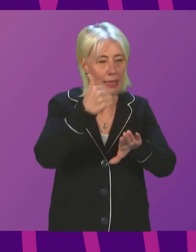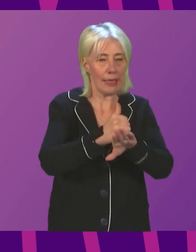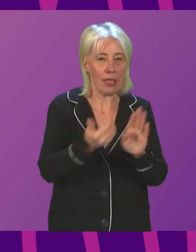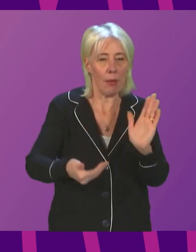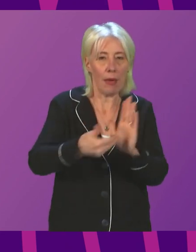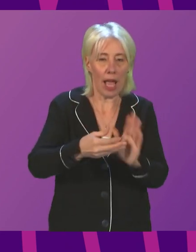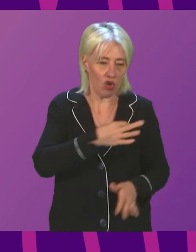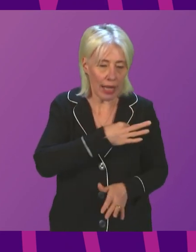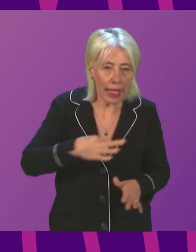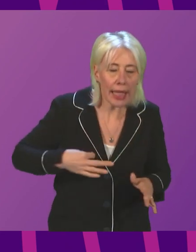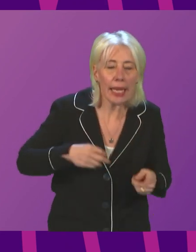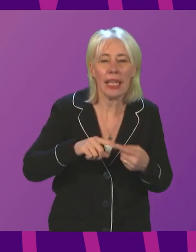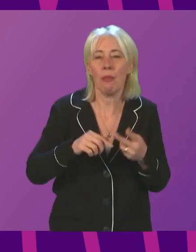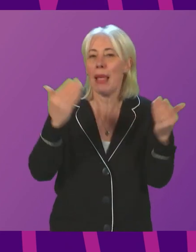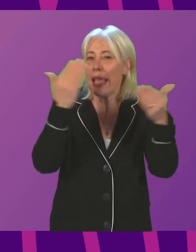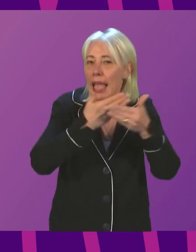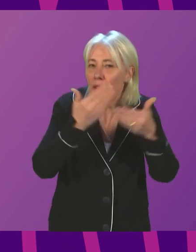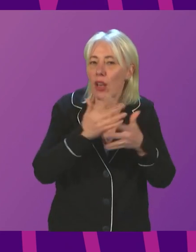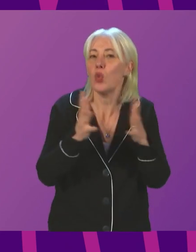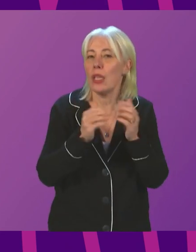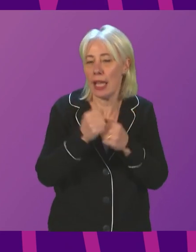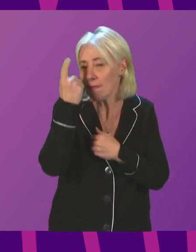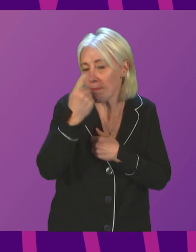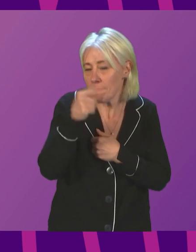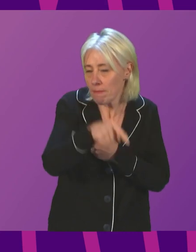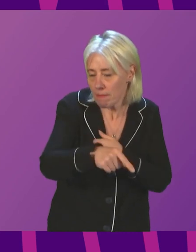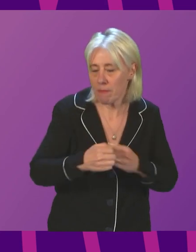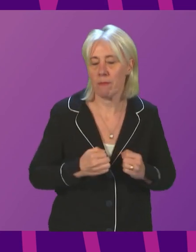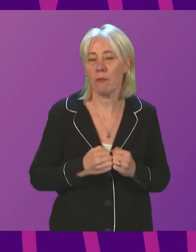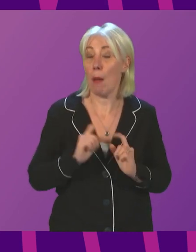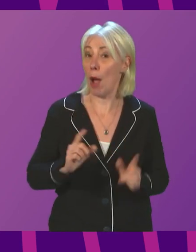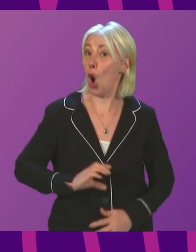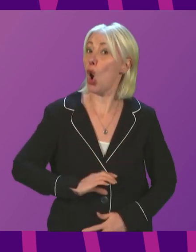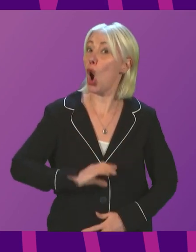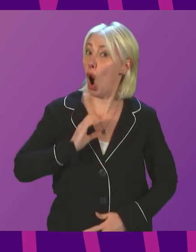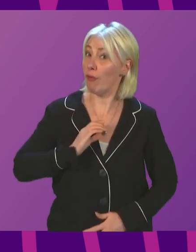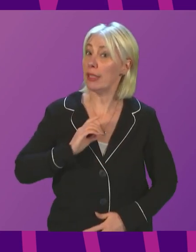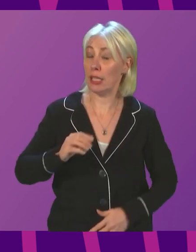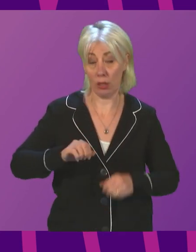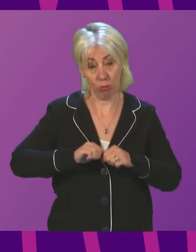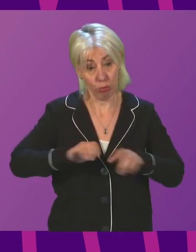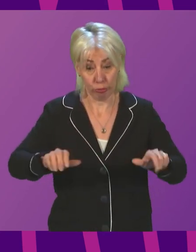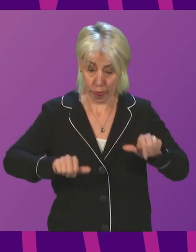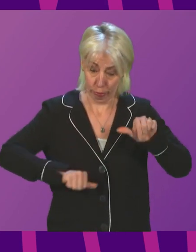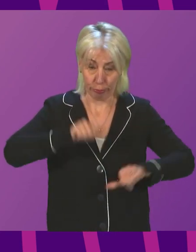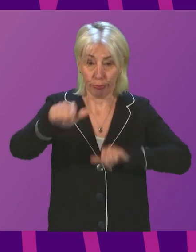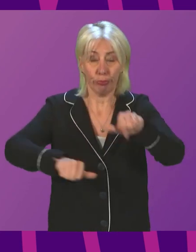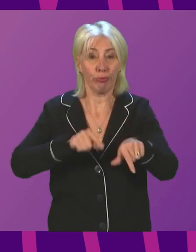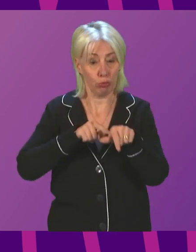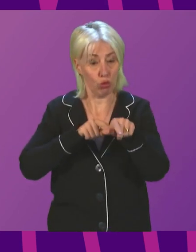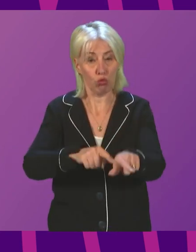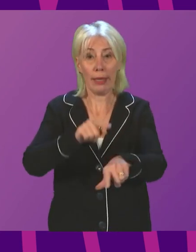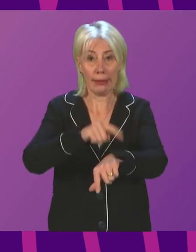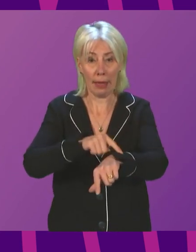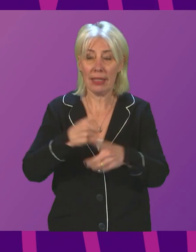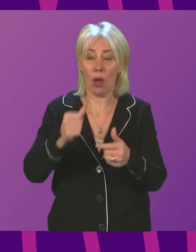clinics, particularly at evenings and weekends. We are confident that the programme remains on track. We are now sending